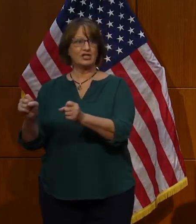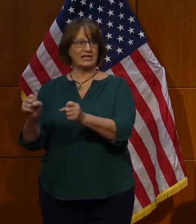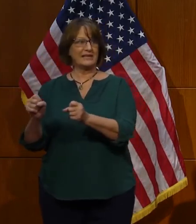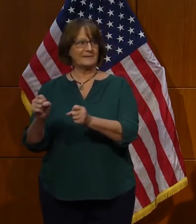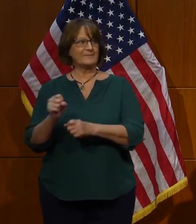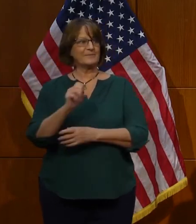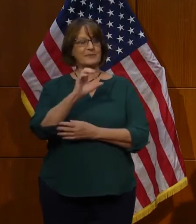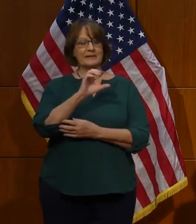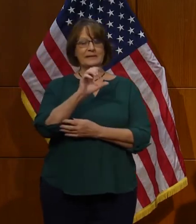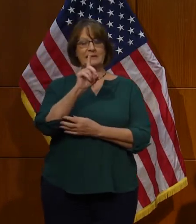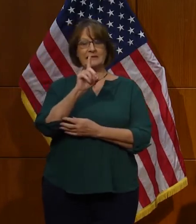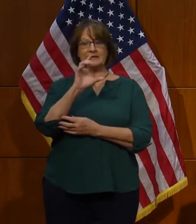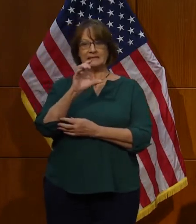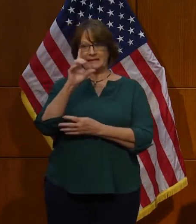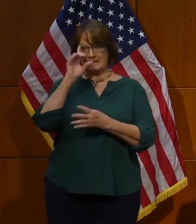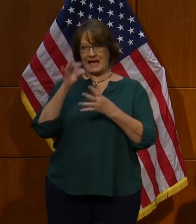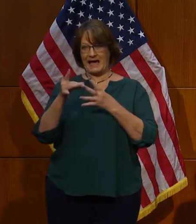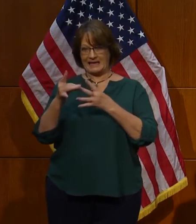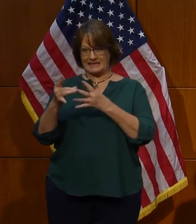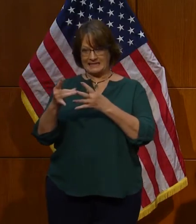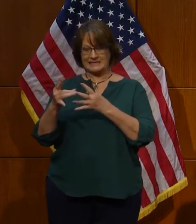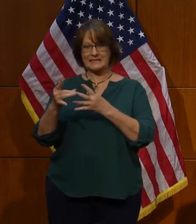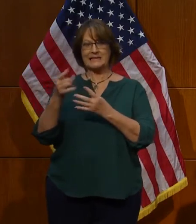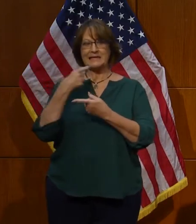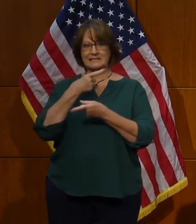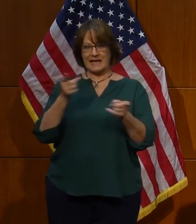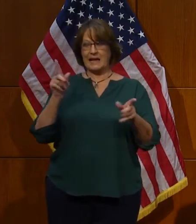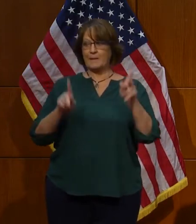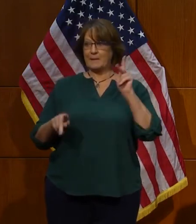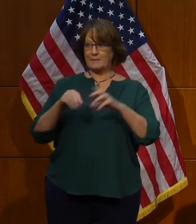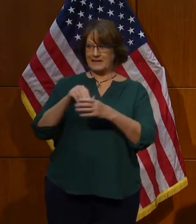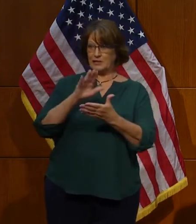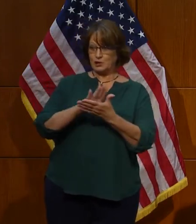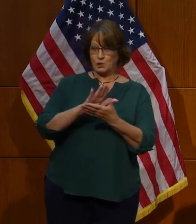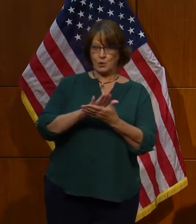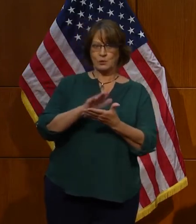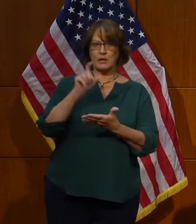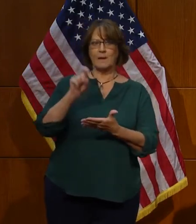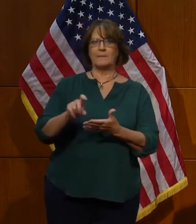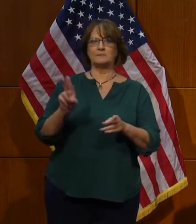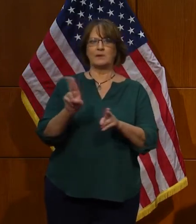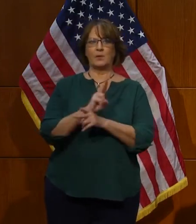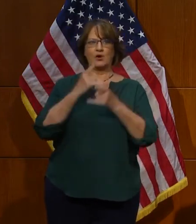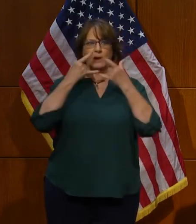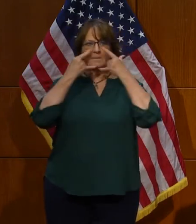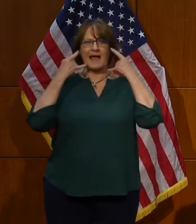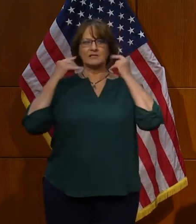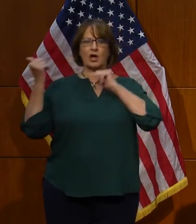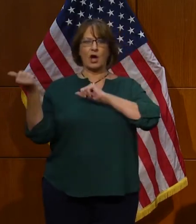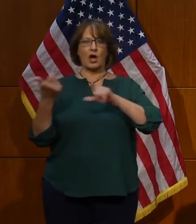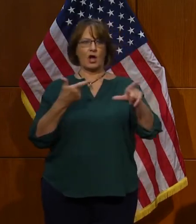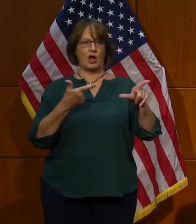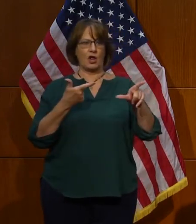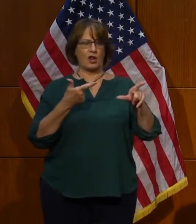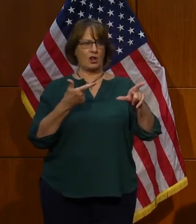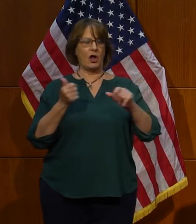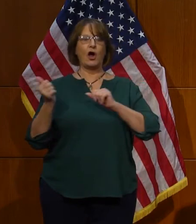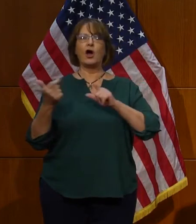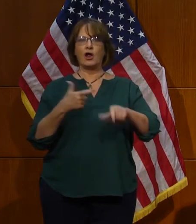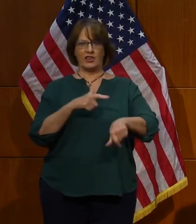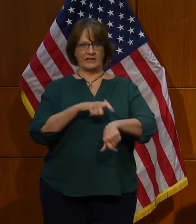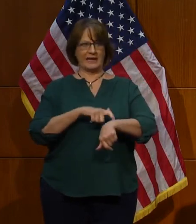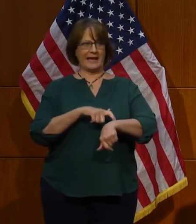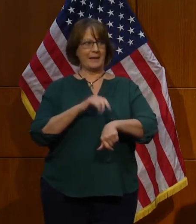CDC guidance is that people in schools need to be wearing masks. That law